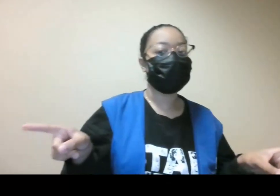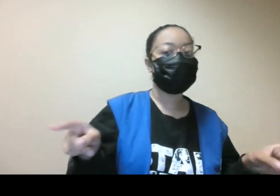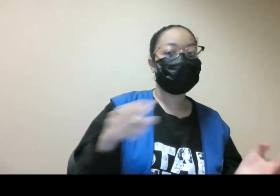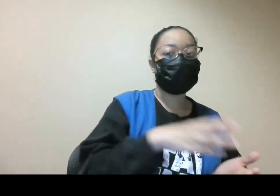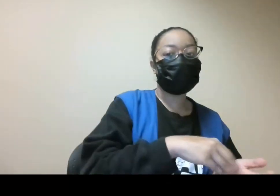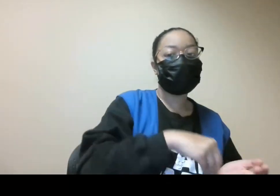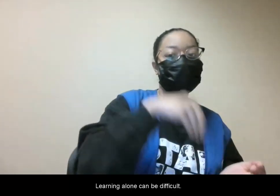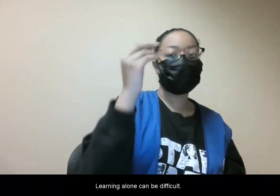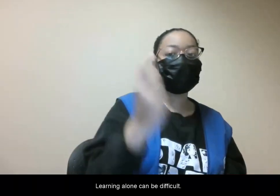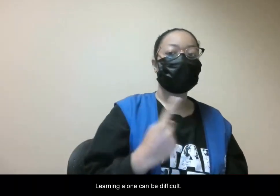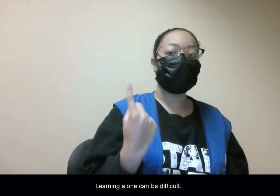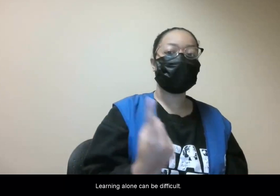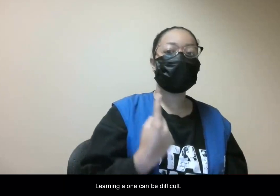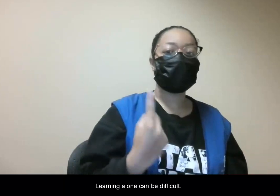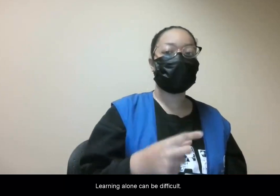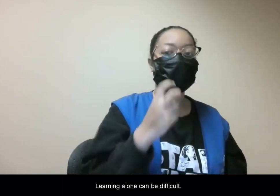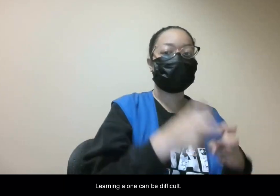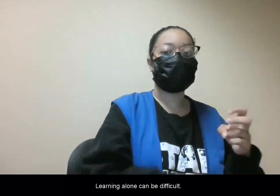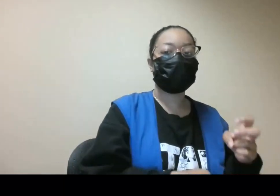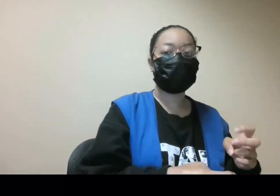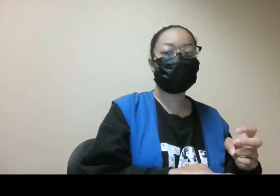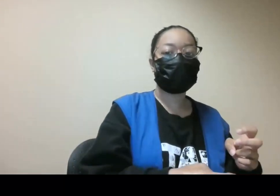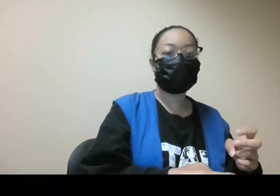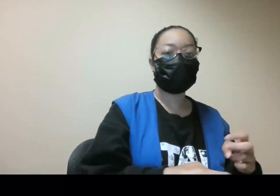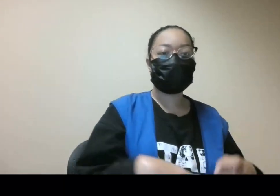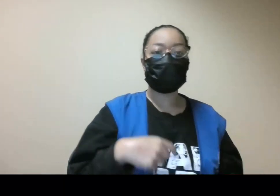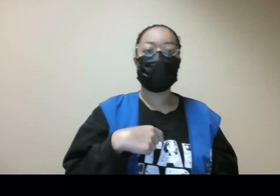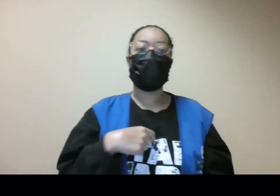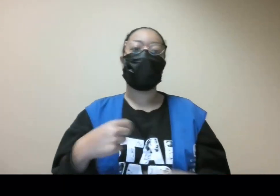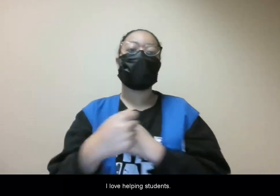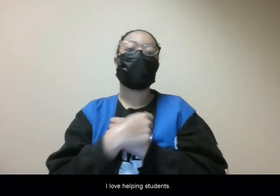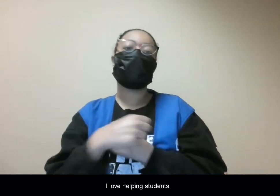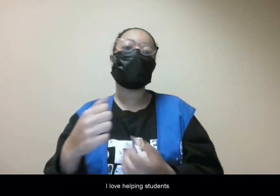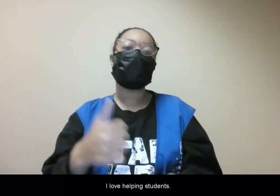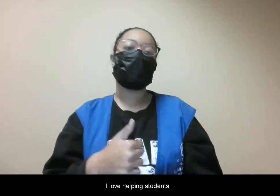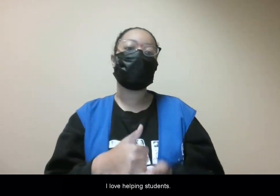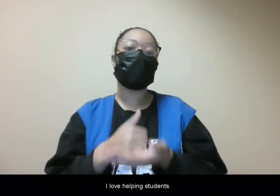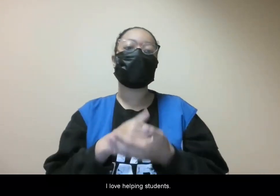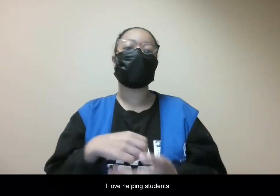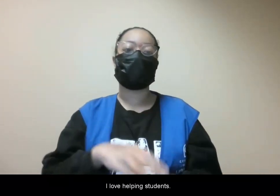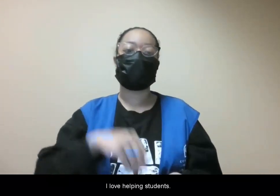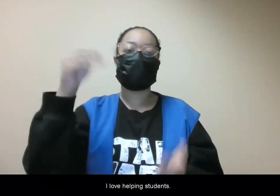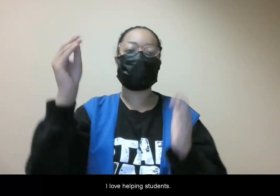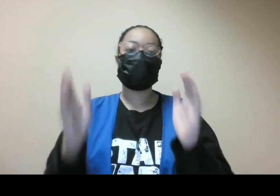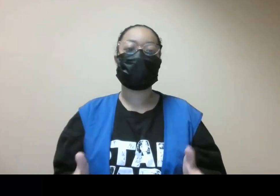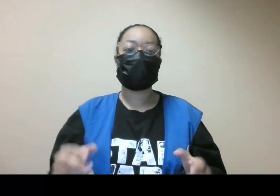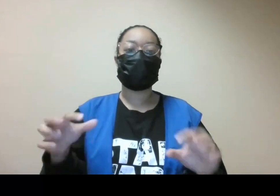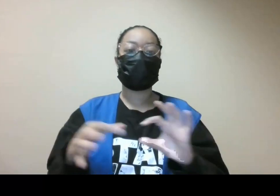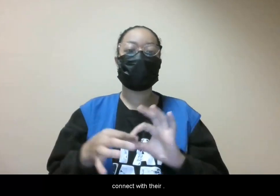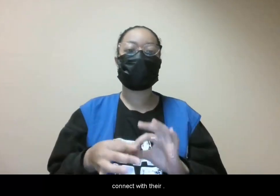learning alone can be difficult. I love helping students connect